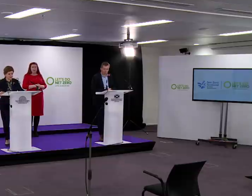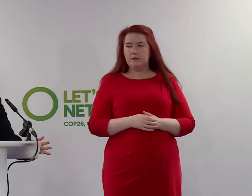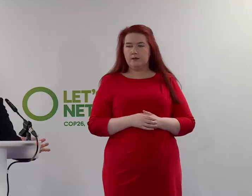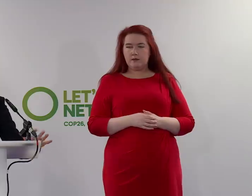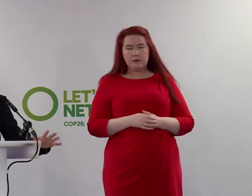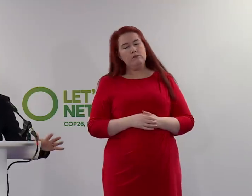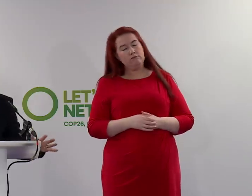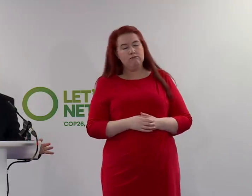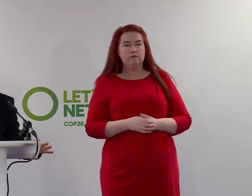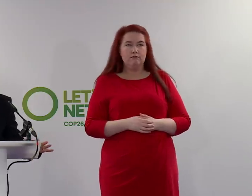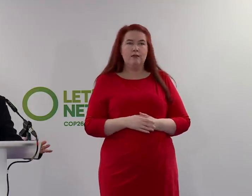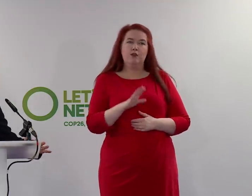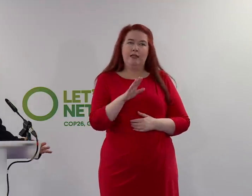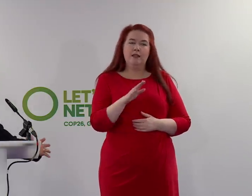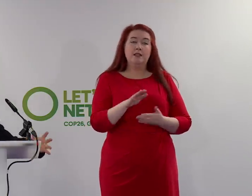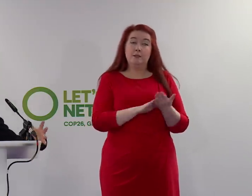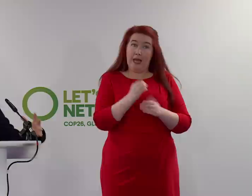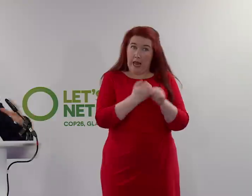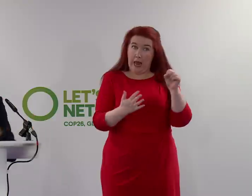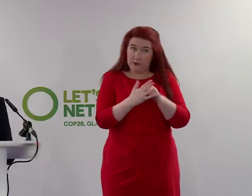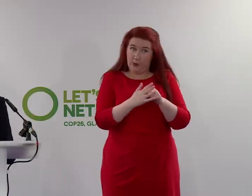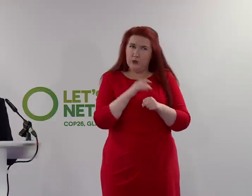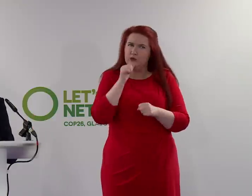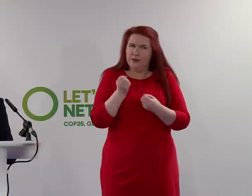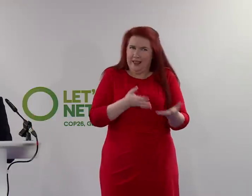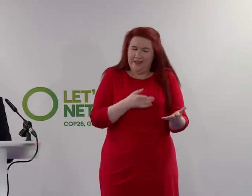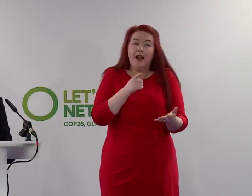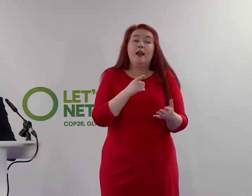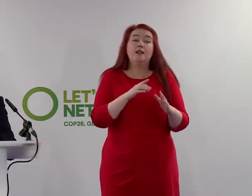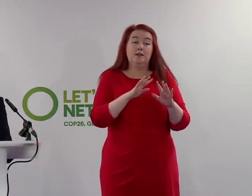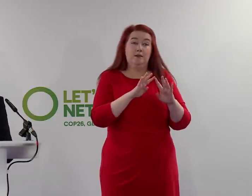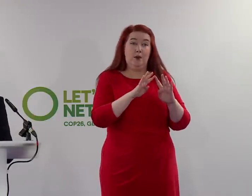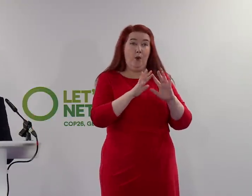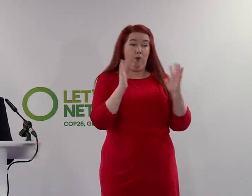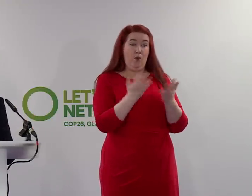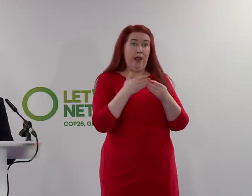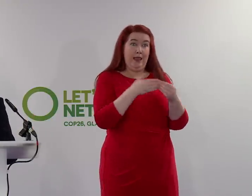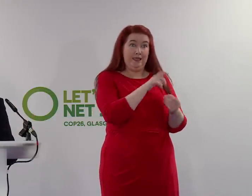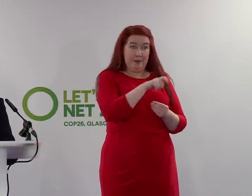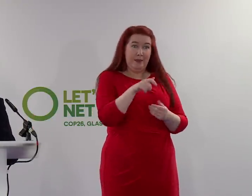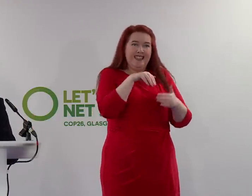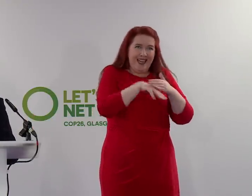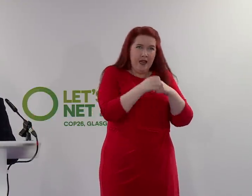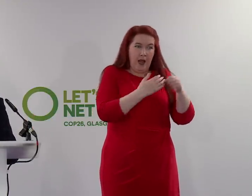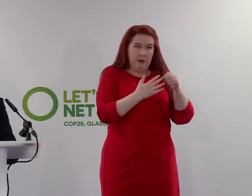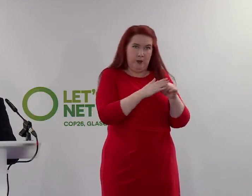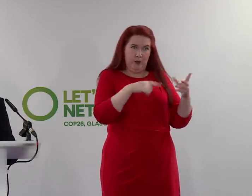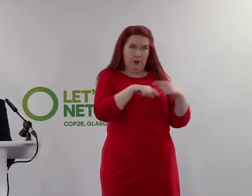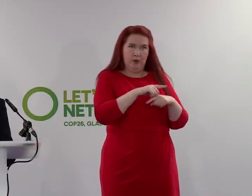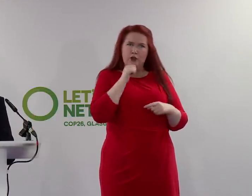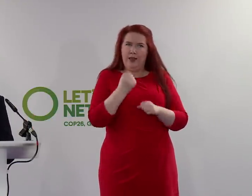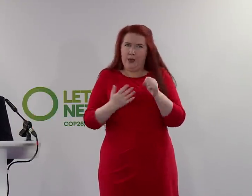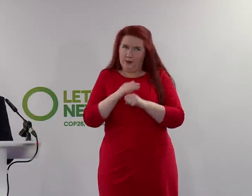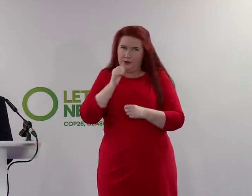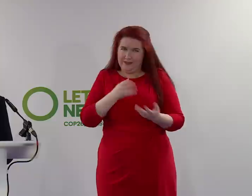Firstly, it won't be Glasgow that doesn't deliver. It will be the world leaders around the negotiating table in Glasgow who don't deliver if that comes to